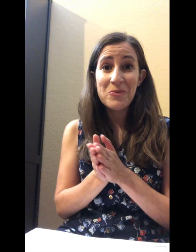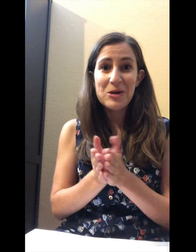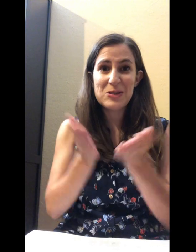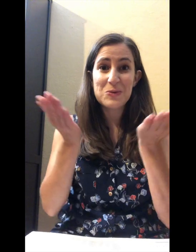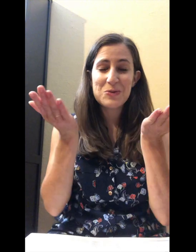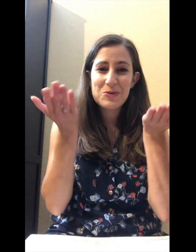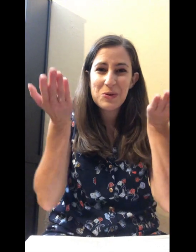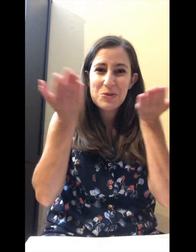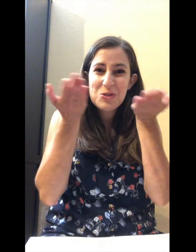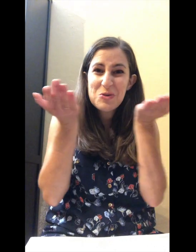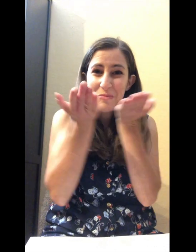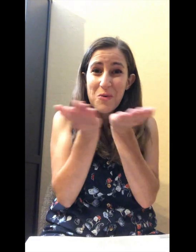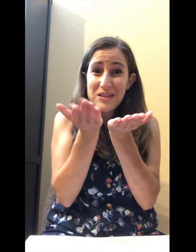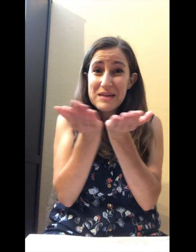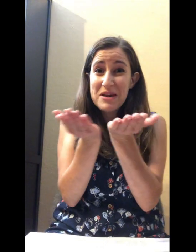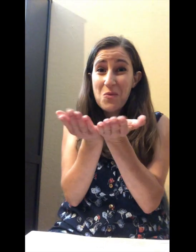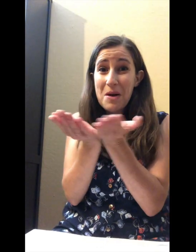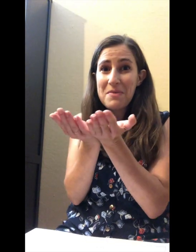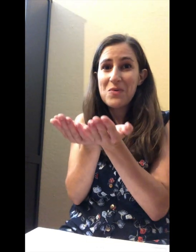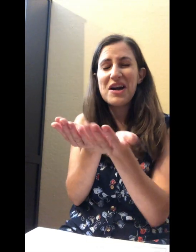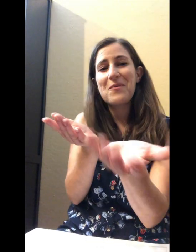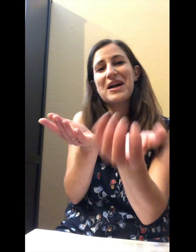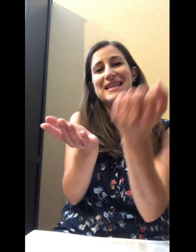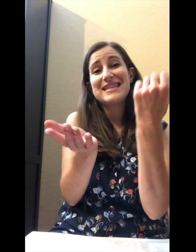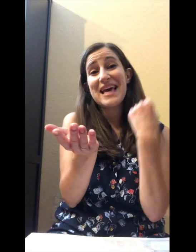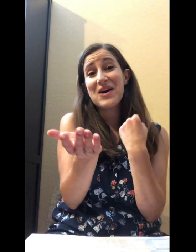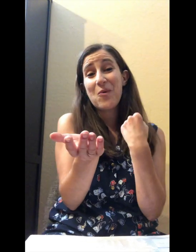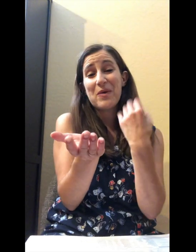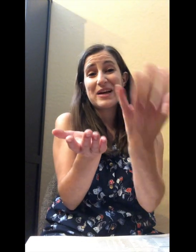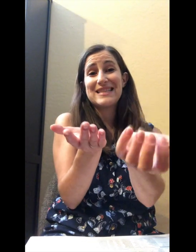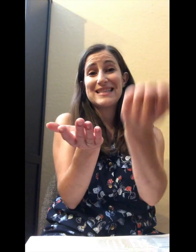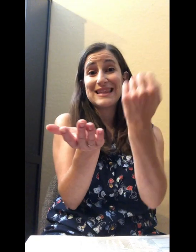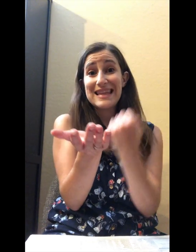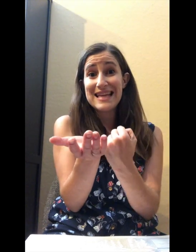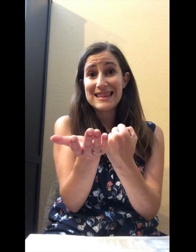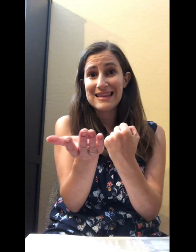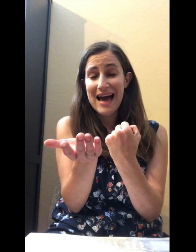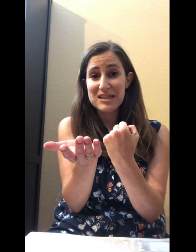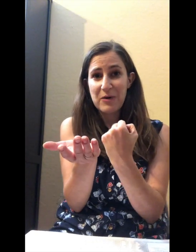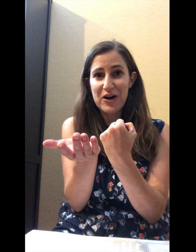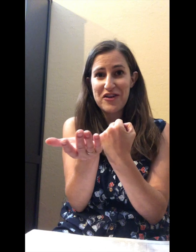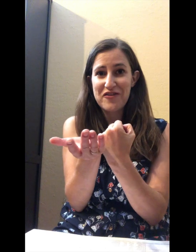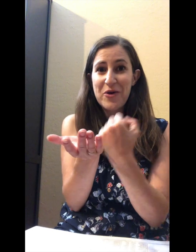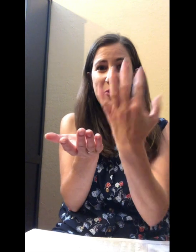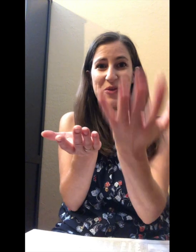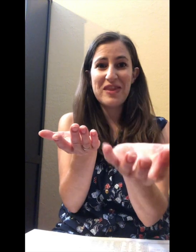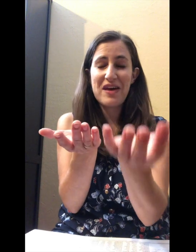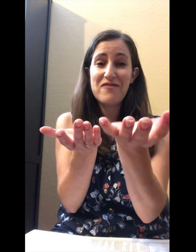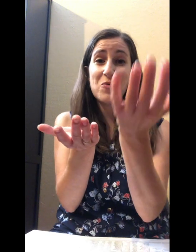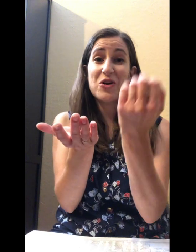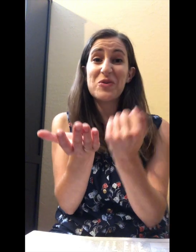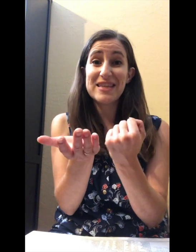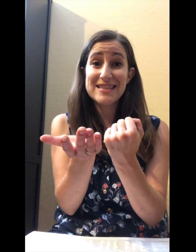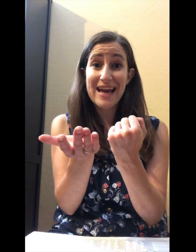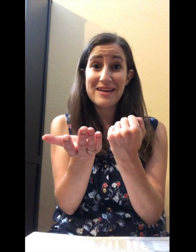words, those two small words that make one big word and we're gonna take away. We're gonna delete the last part of the word or the second